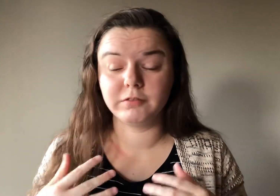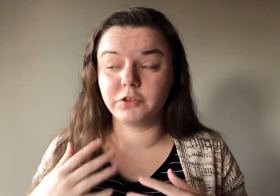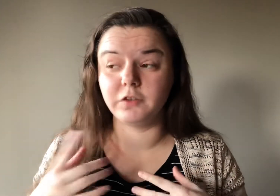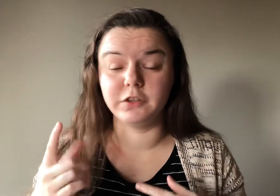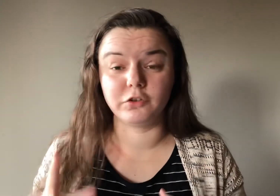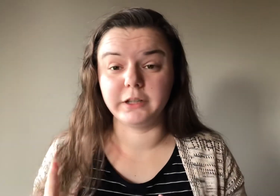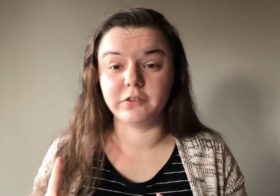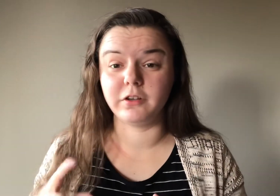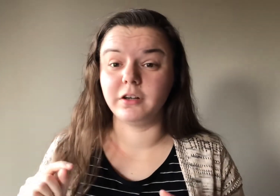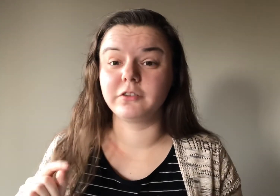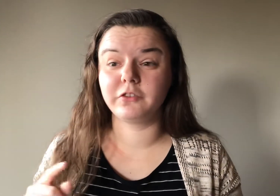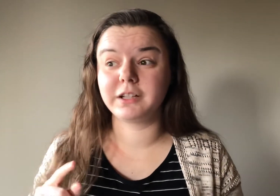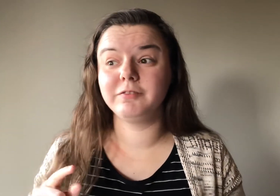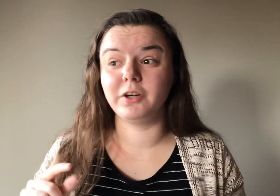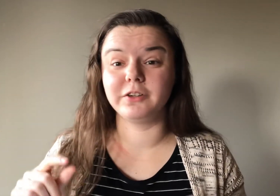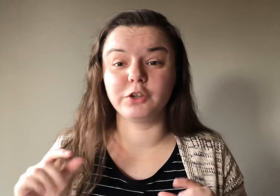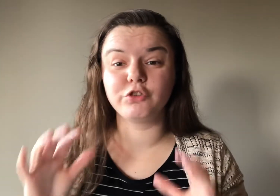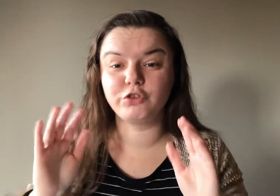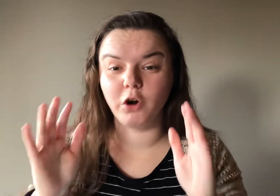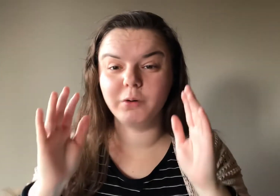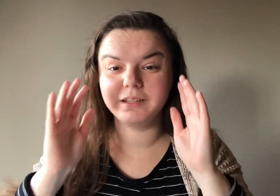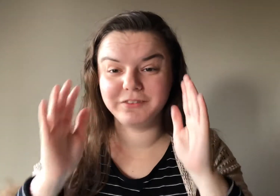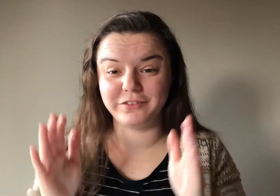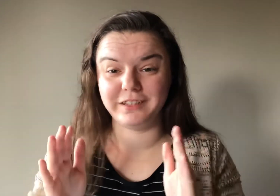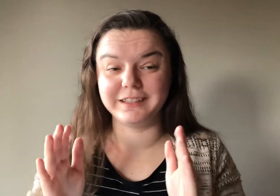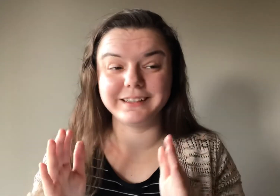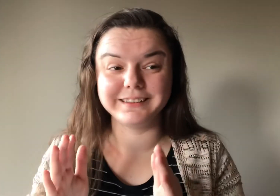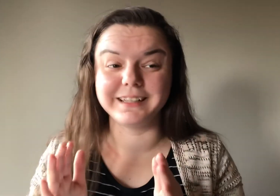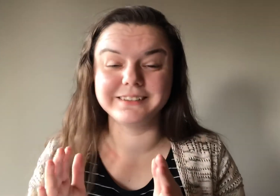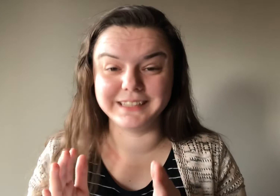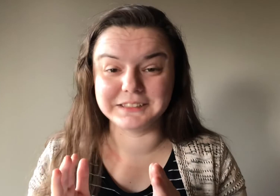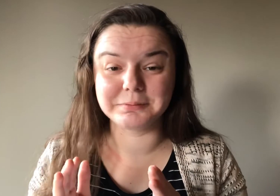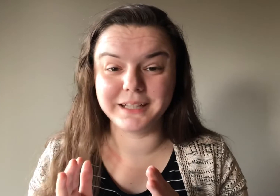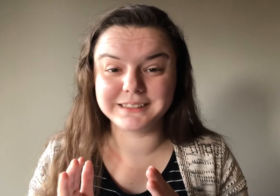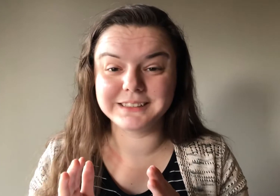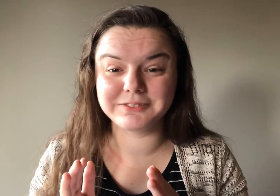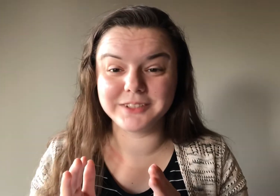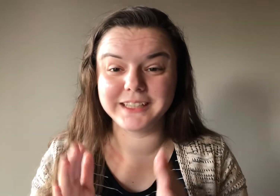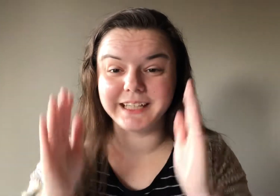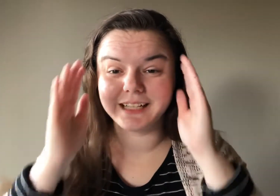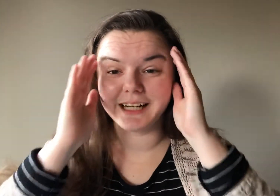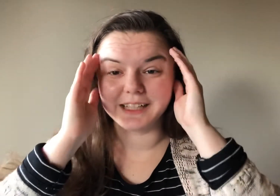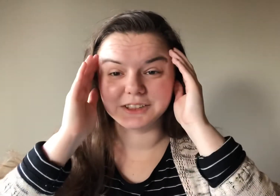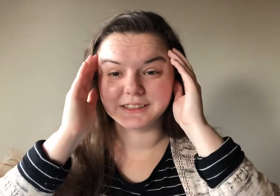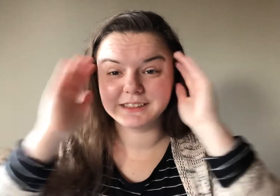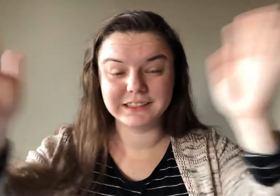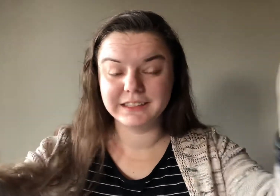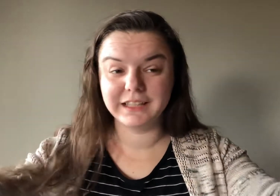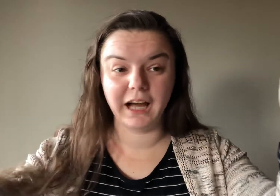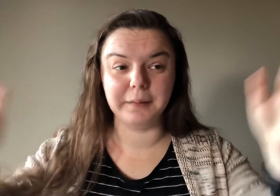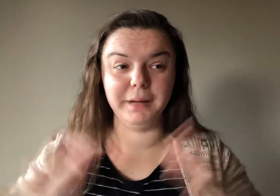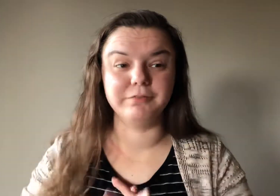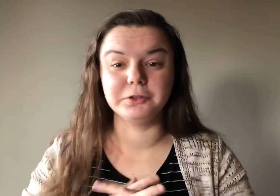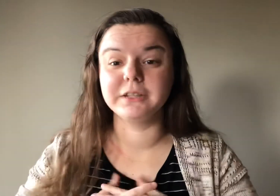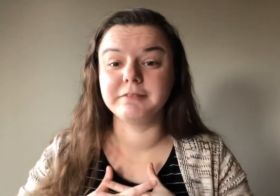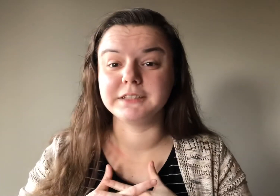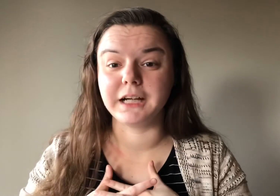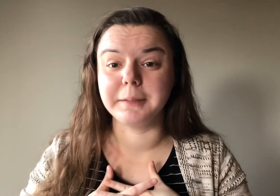first of it's a great song. Second of all, they're so in sync in their dance practice for Again. And I just, I'm baffled every time.